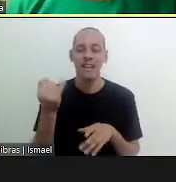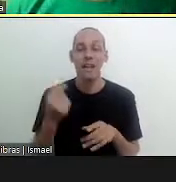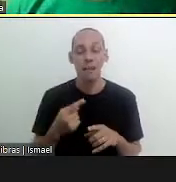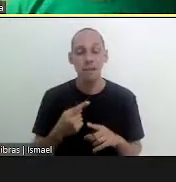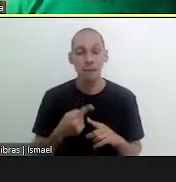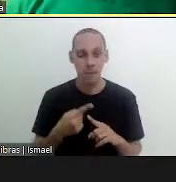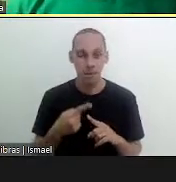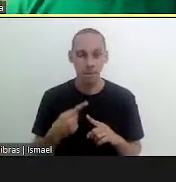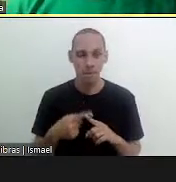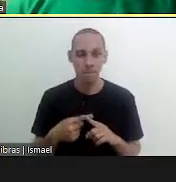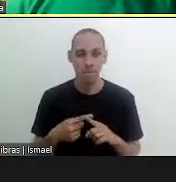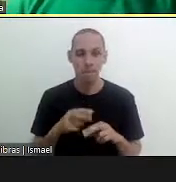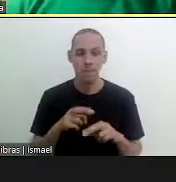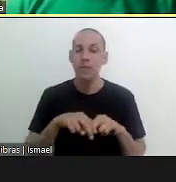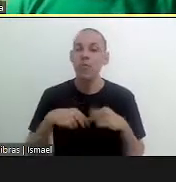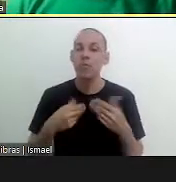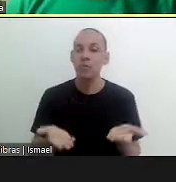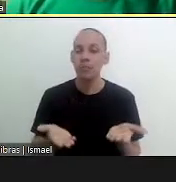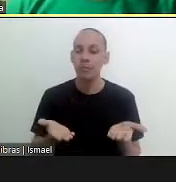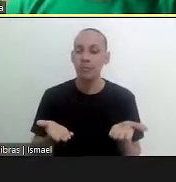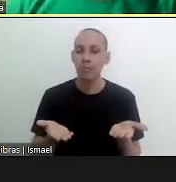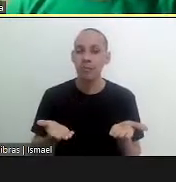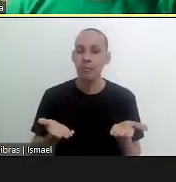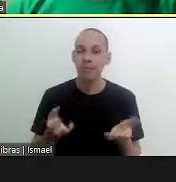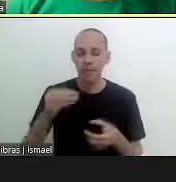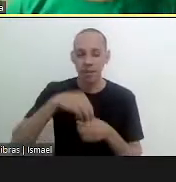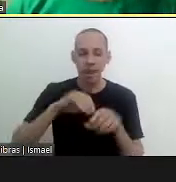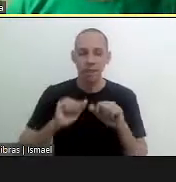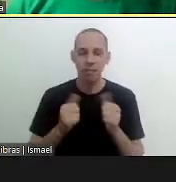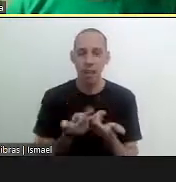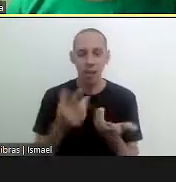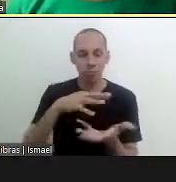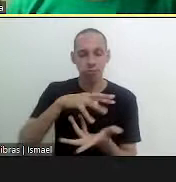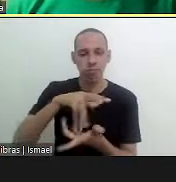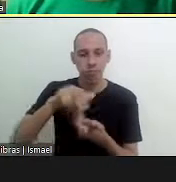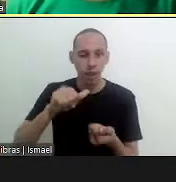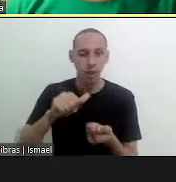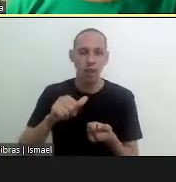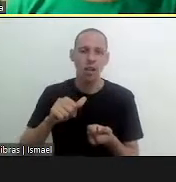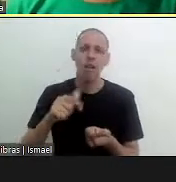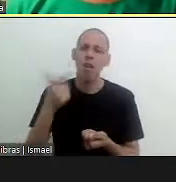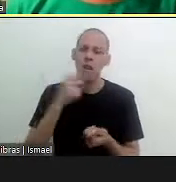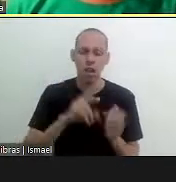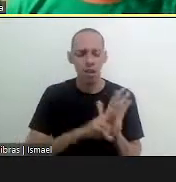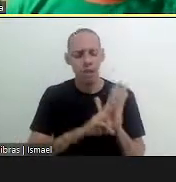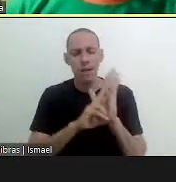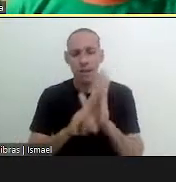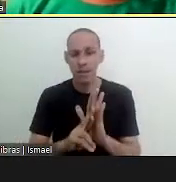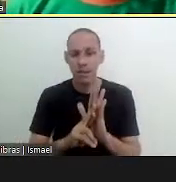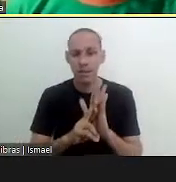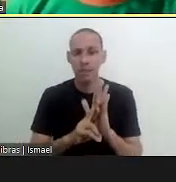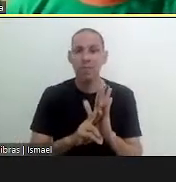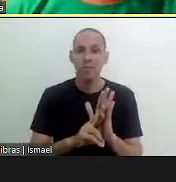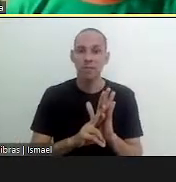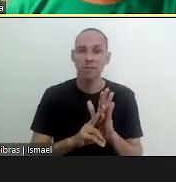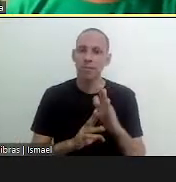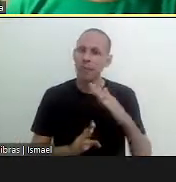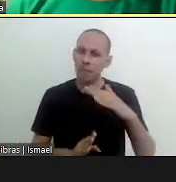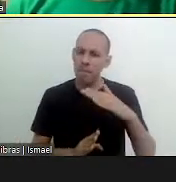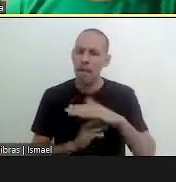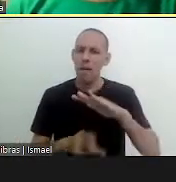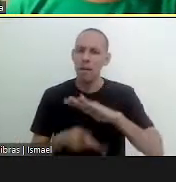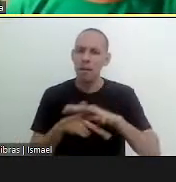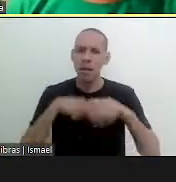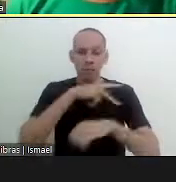and that apart from having all of them in the world assembly apart from having all the representations many